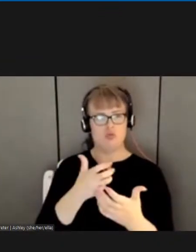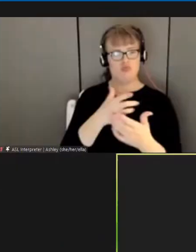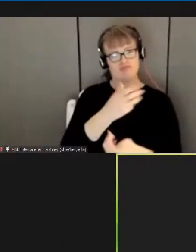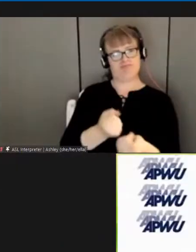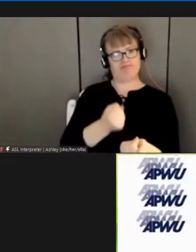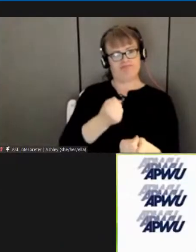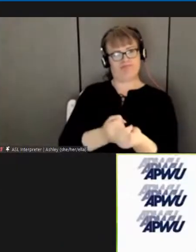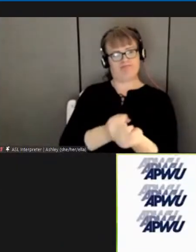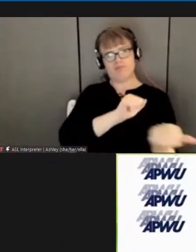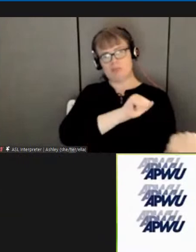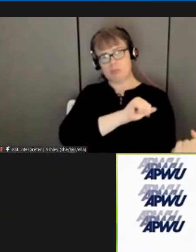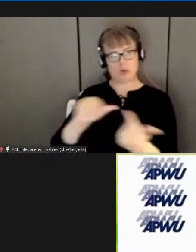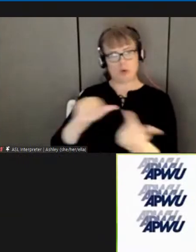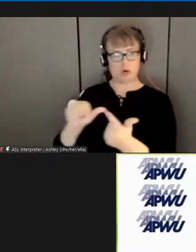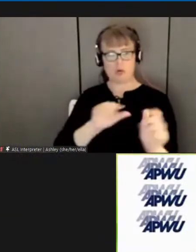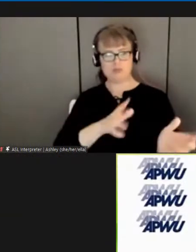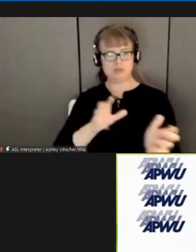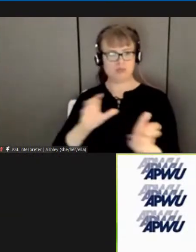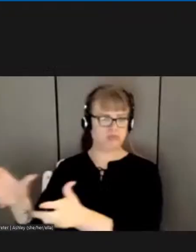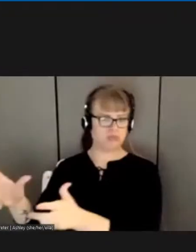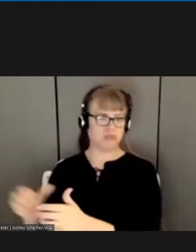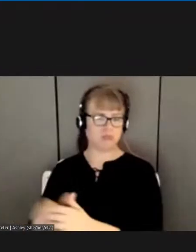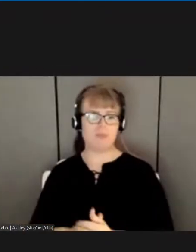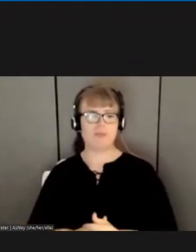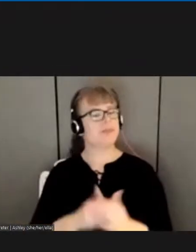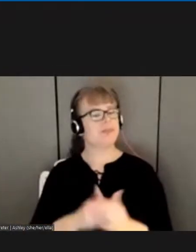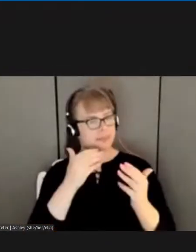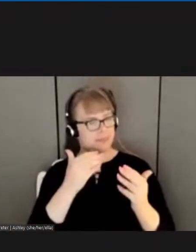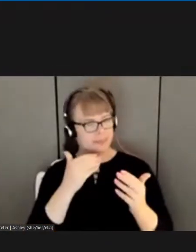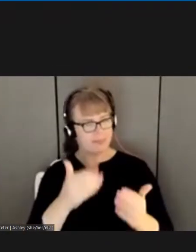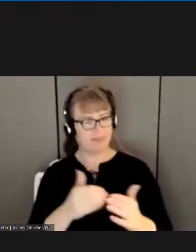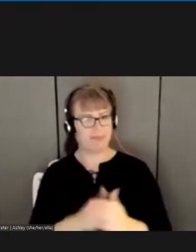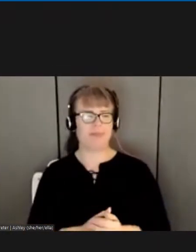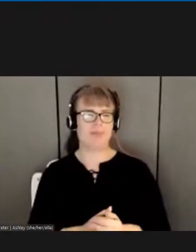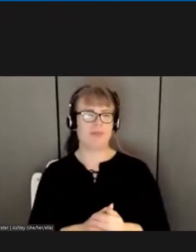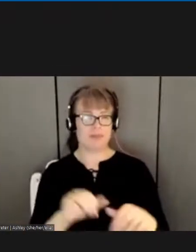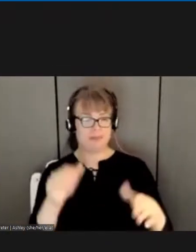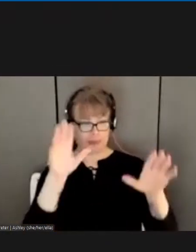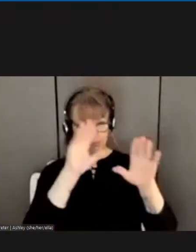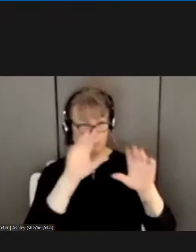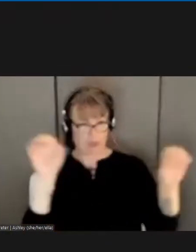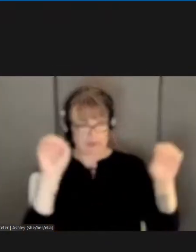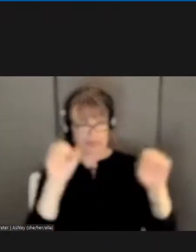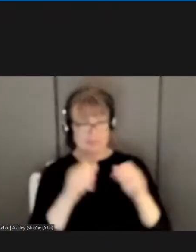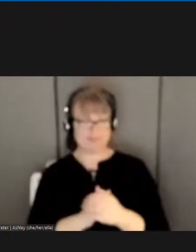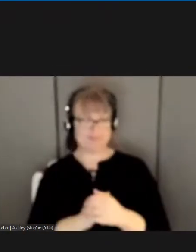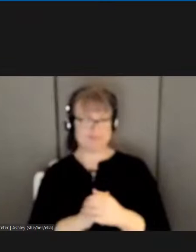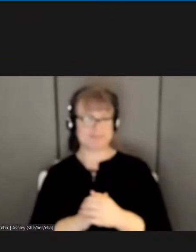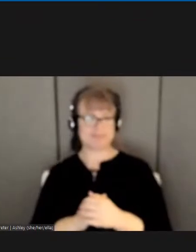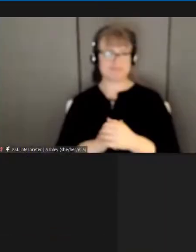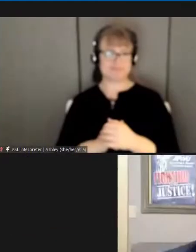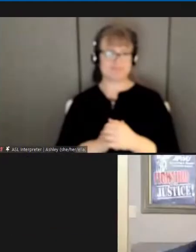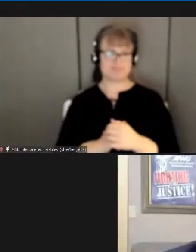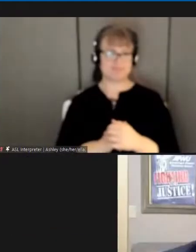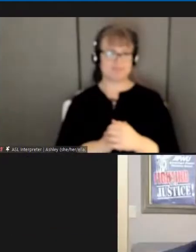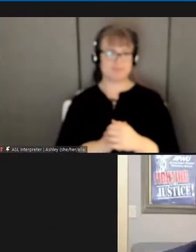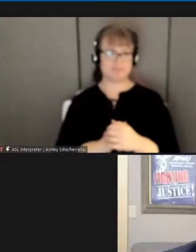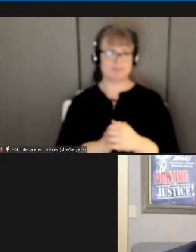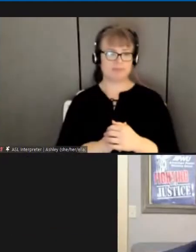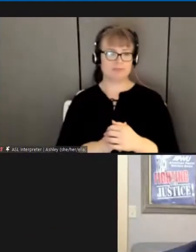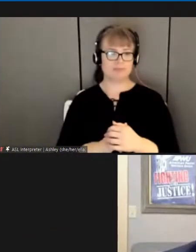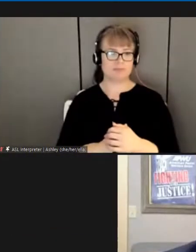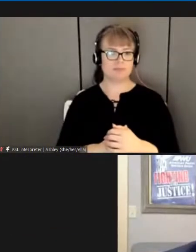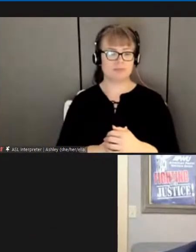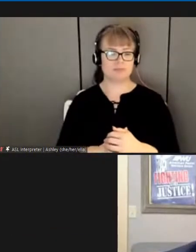Lamont. Appreciate that. President Demestine, another one for you. Is there any thought to